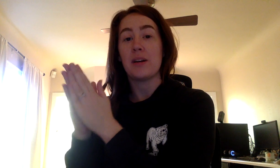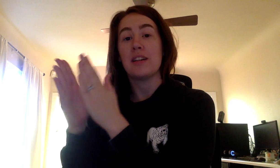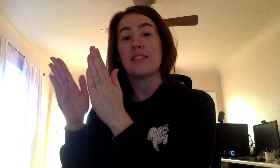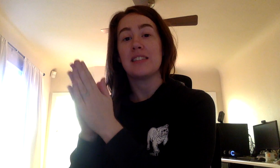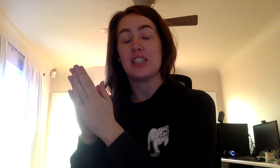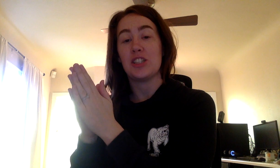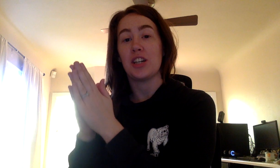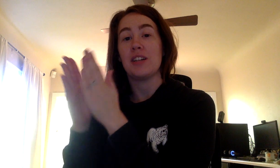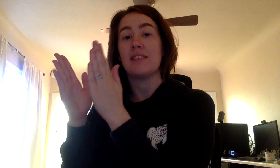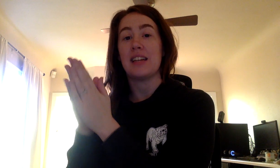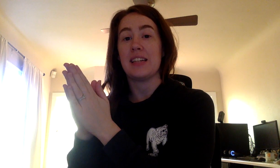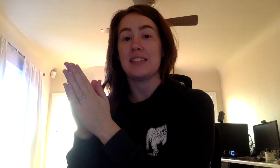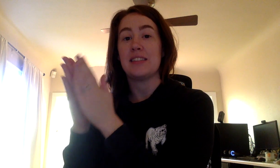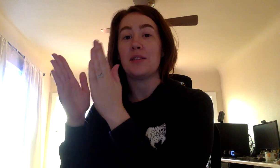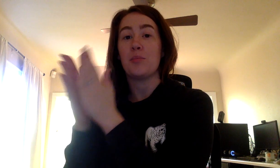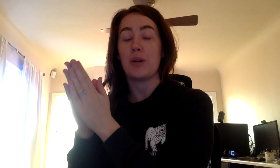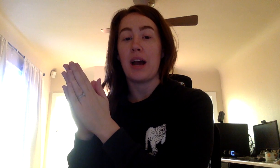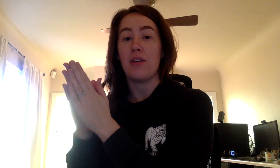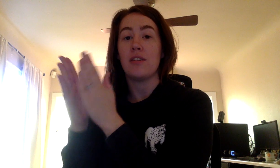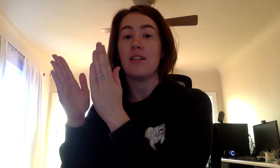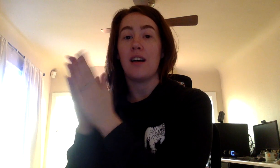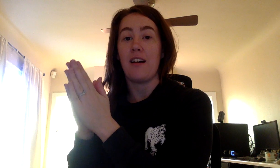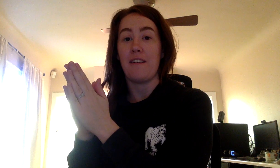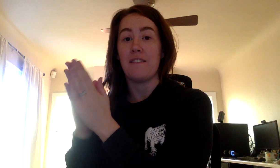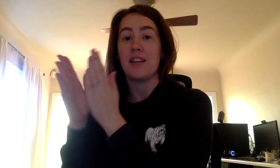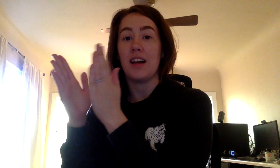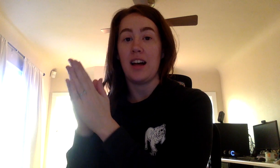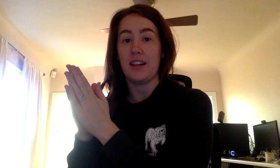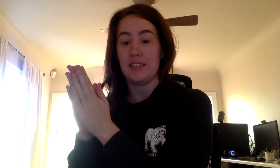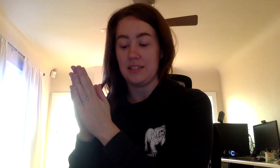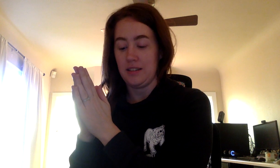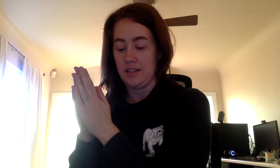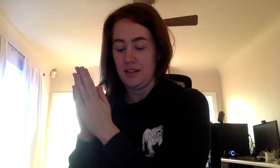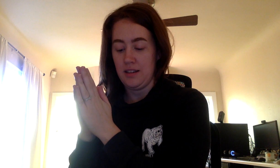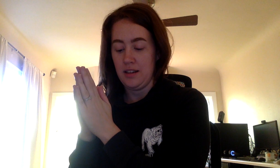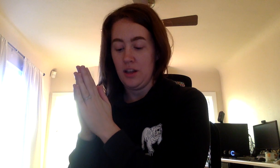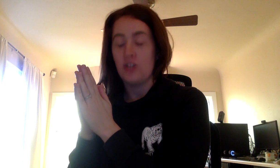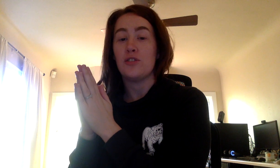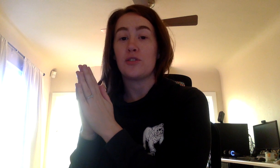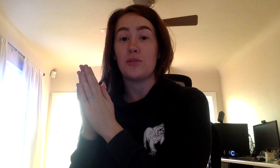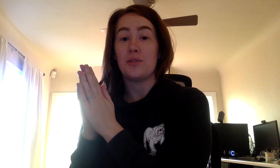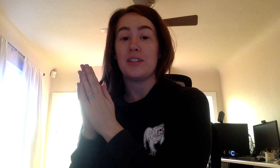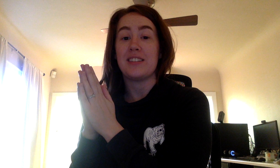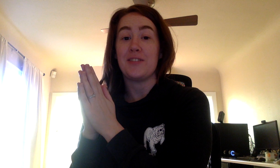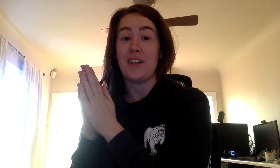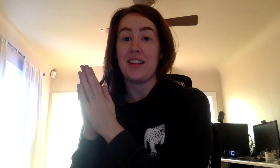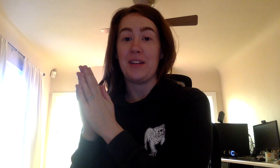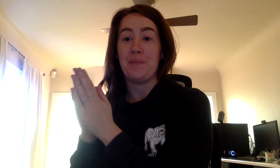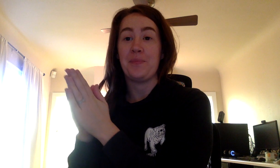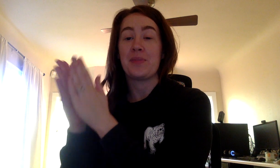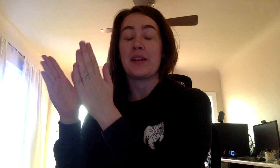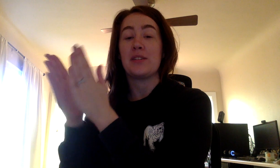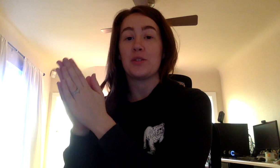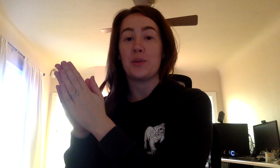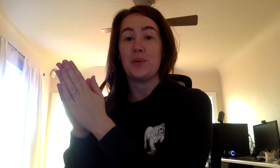Our. Teacher. Is. Proud. Of. Us. School. Is. Fun. School.